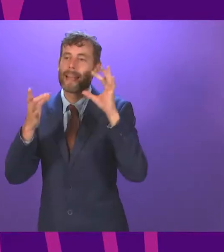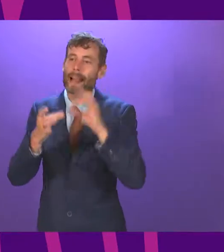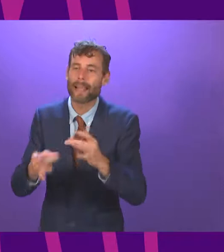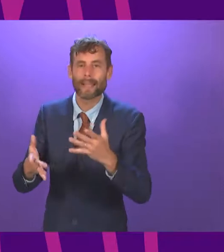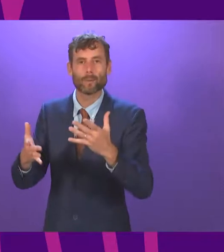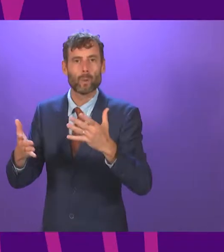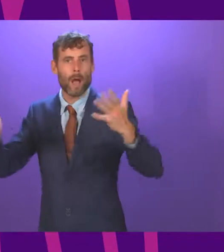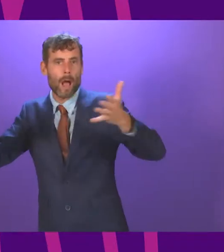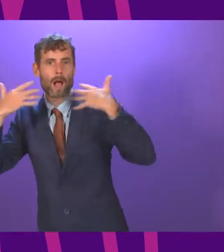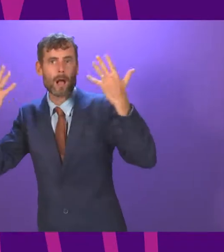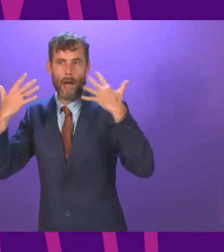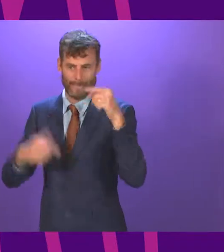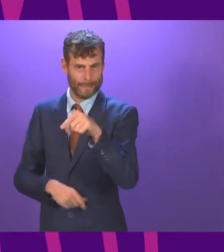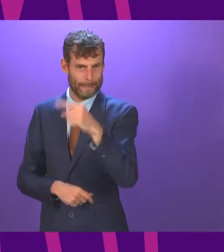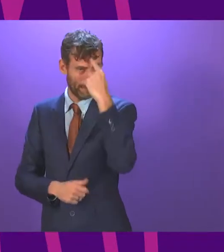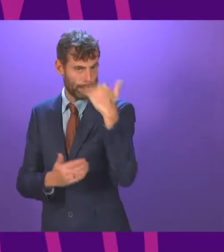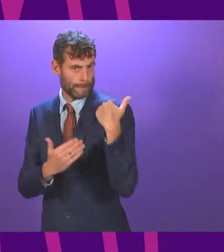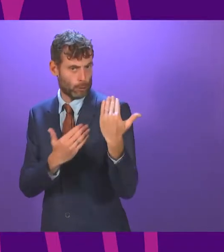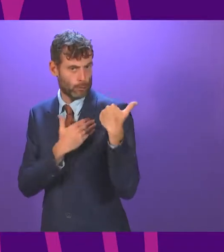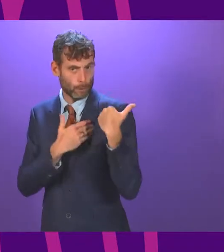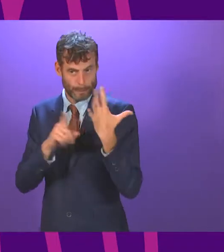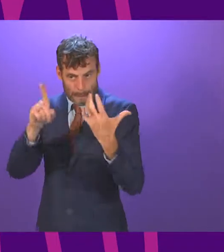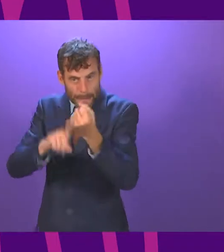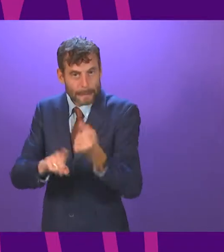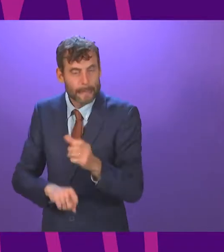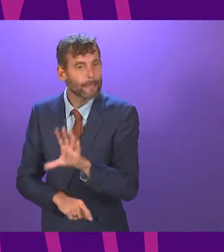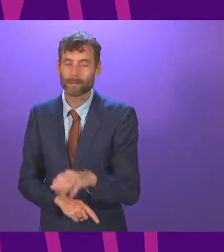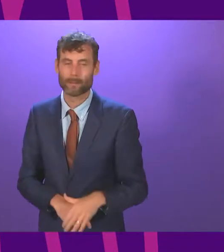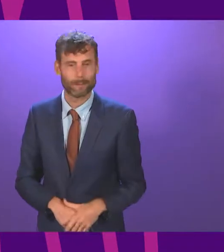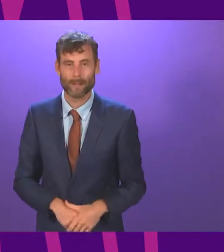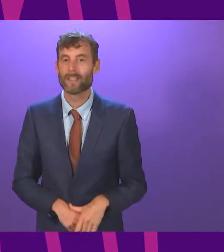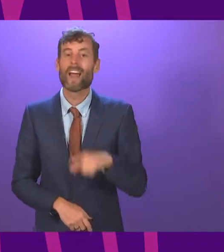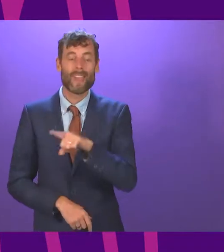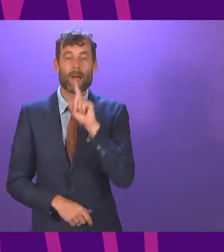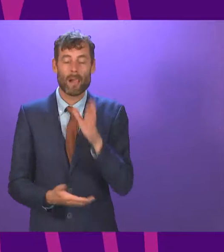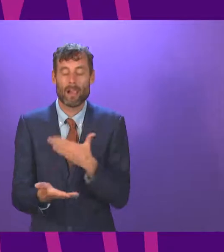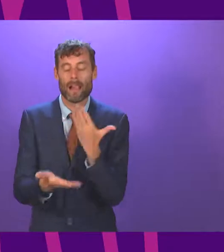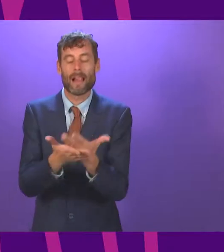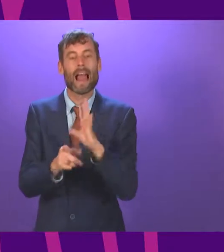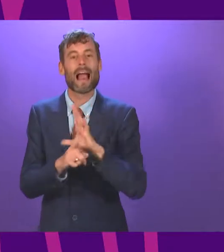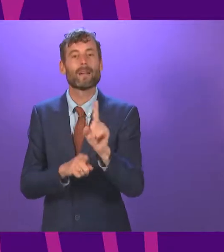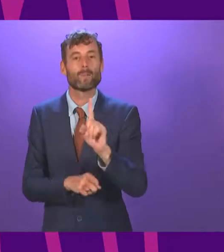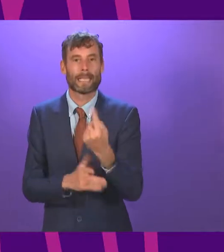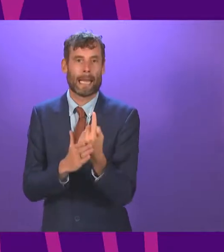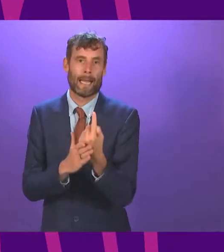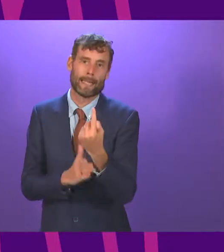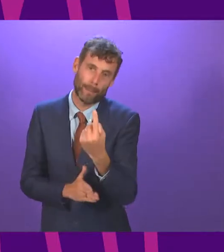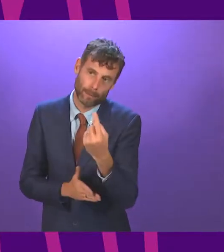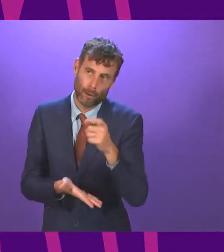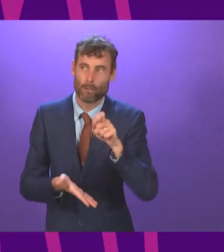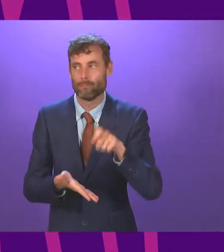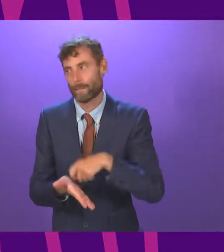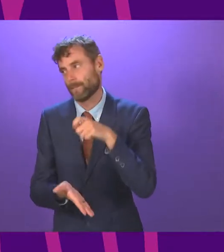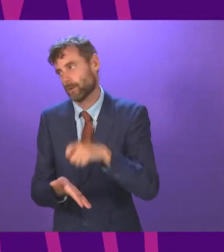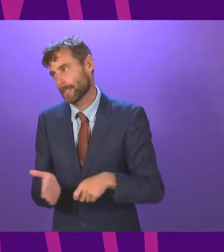leadership it needs to meet our climate targets. It will be about a second independence referendum. Even in the aftermath of a